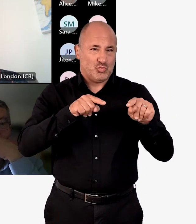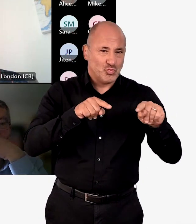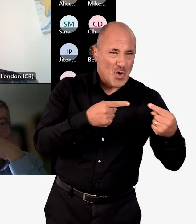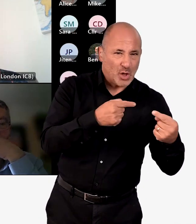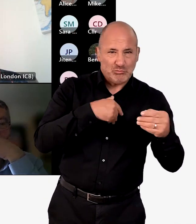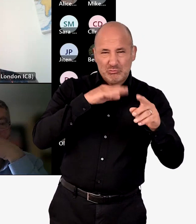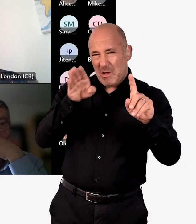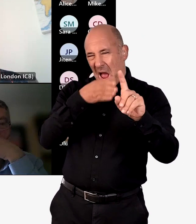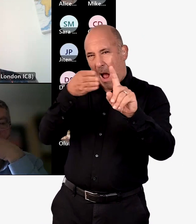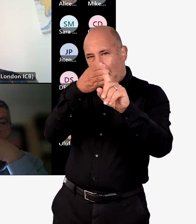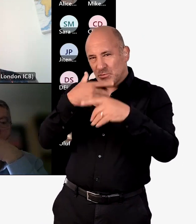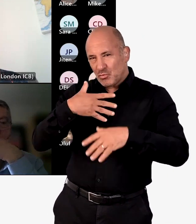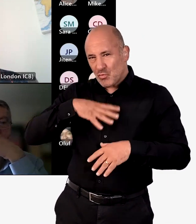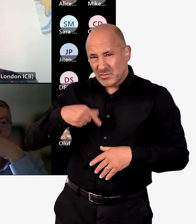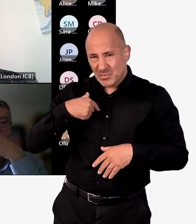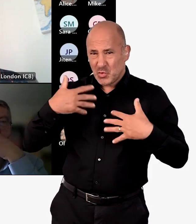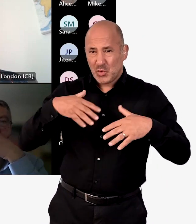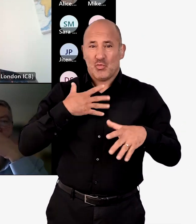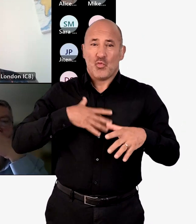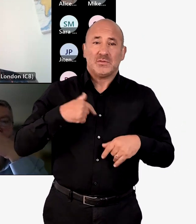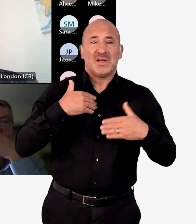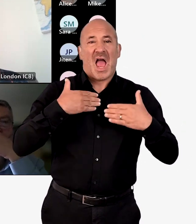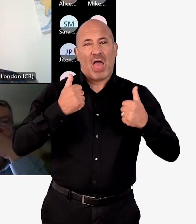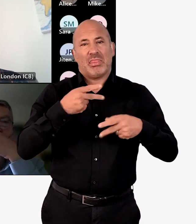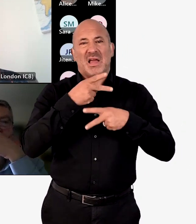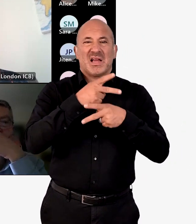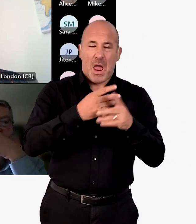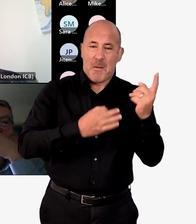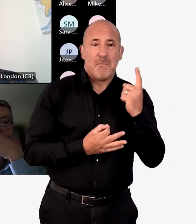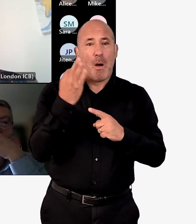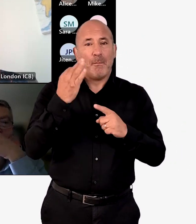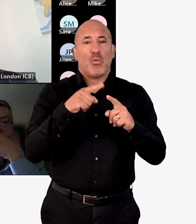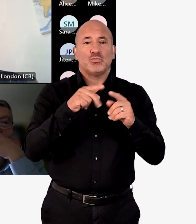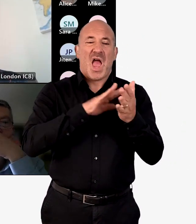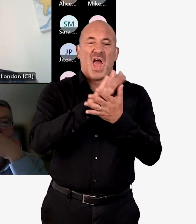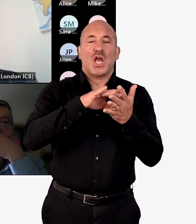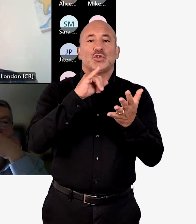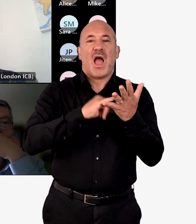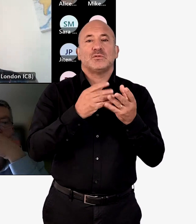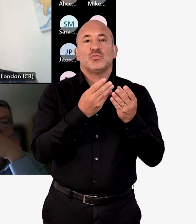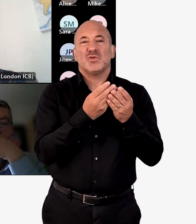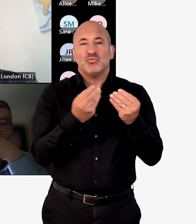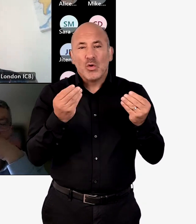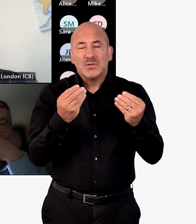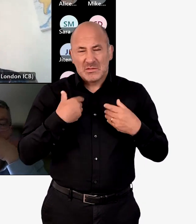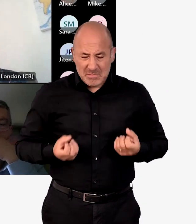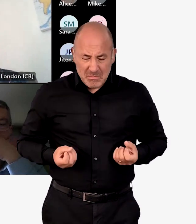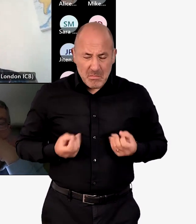and both the challenge and the ambition that we have in terms of improving health and care. And ensuring